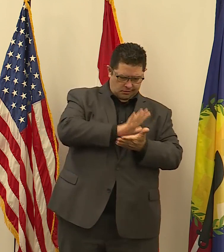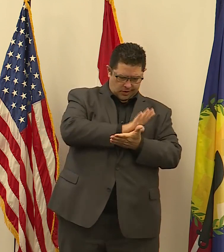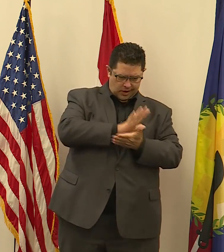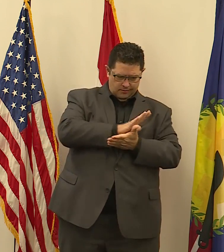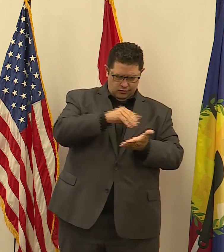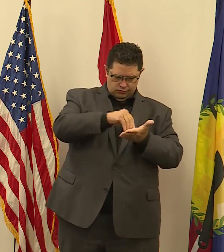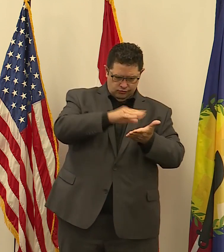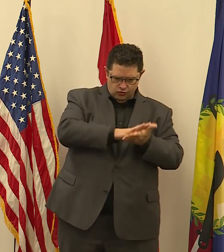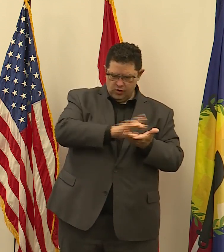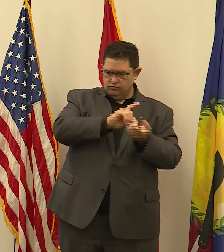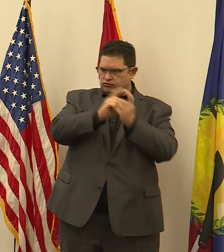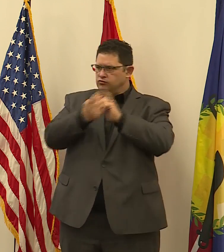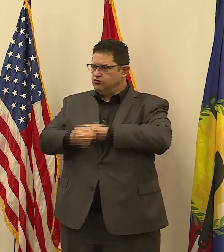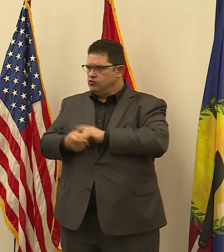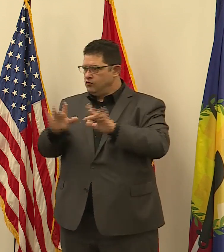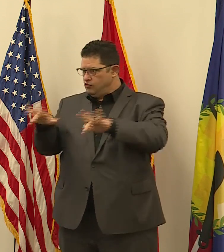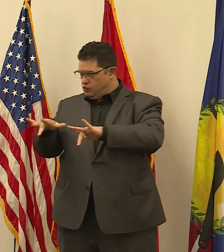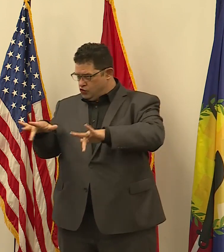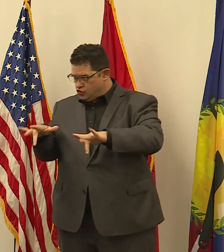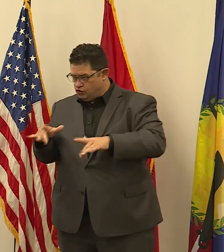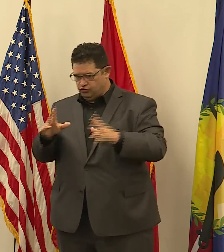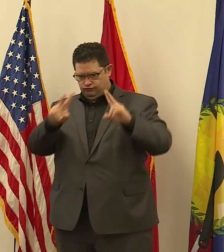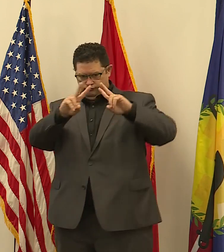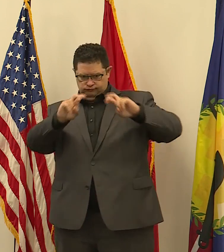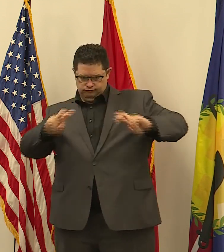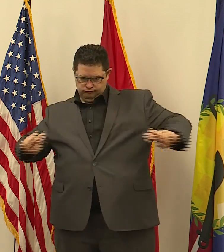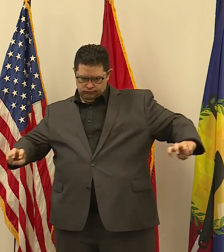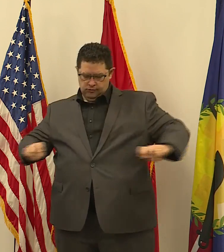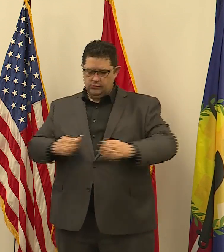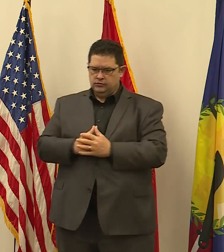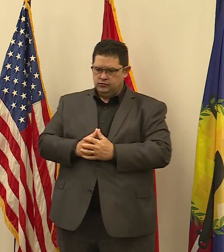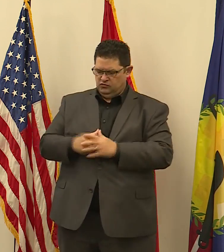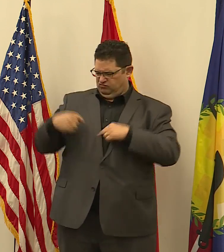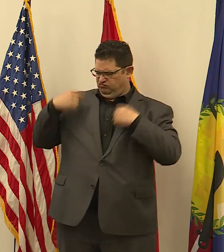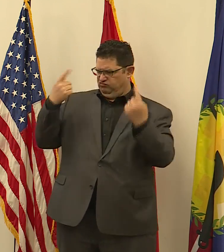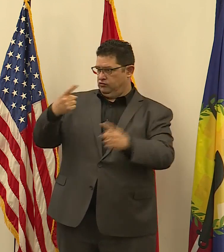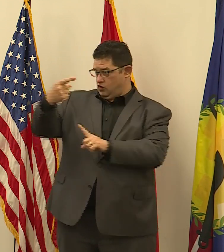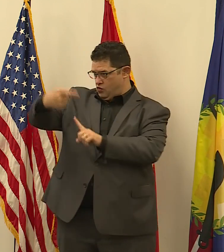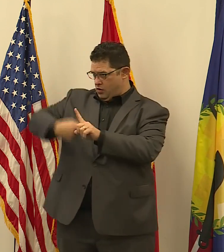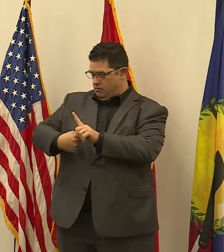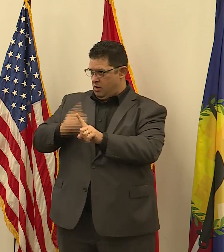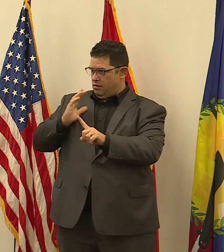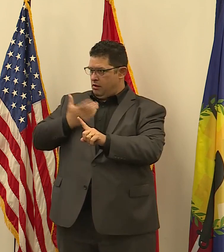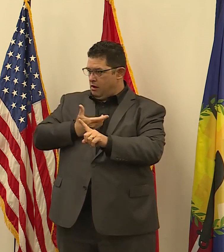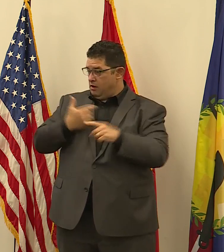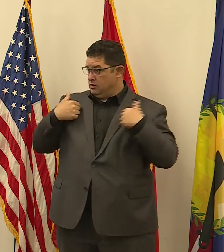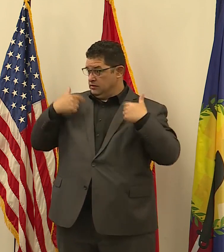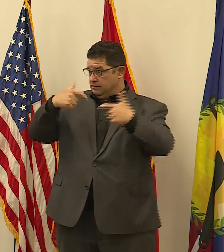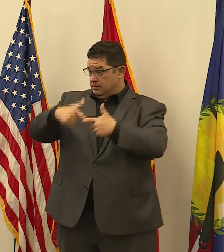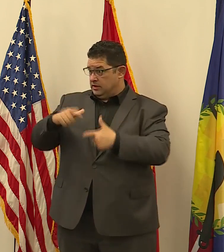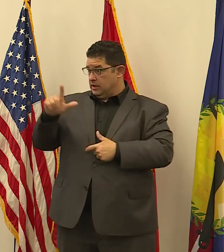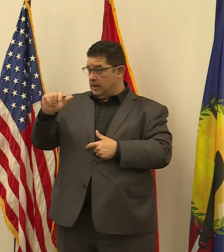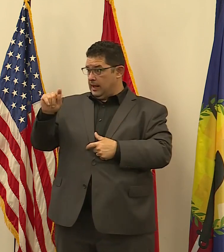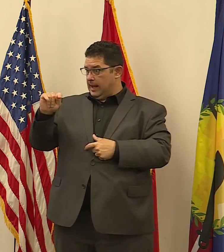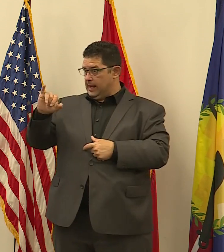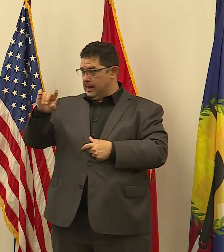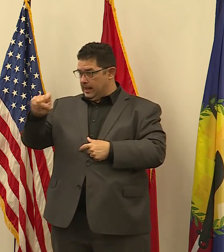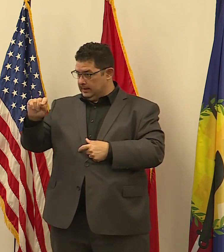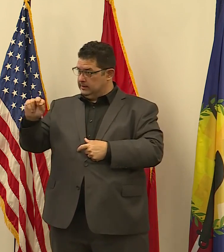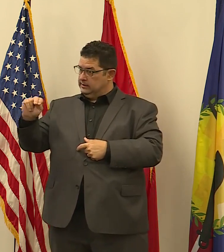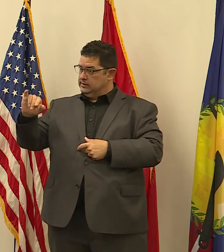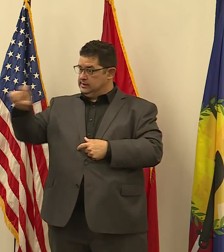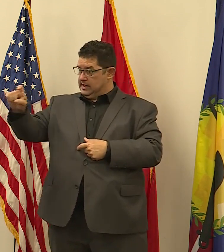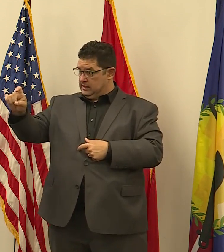do this analysis. And what we have learned over the past month is that our Hispanic and Latinx residents are